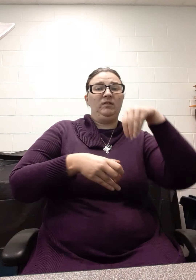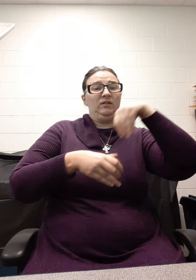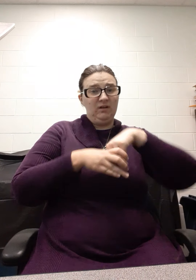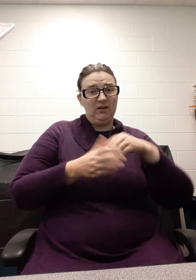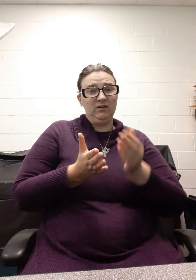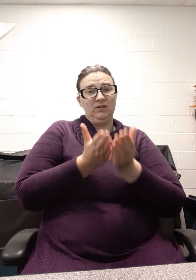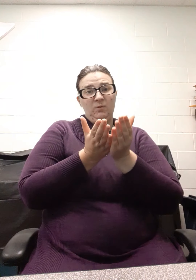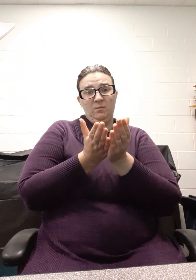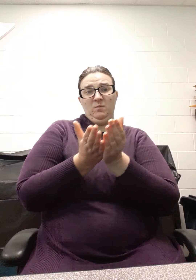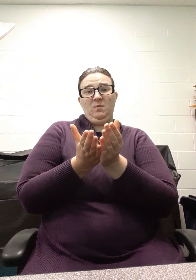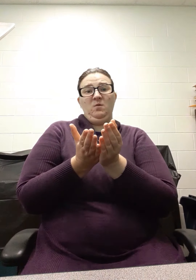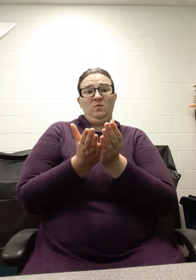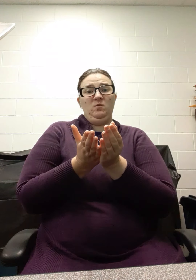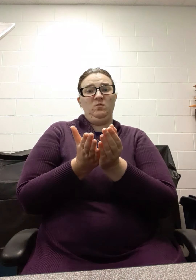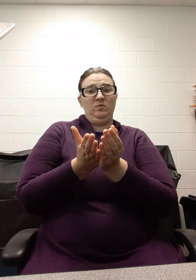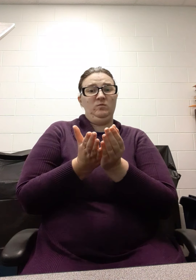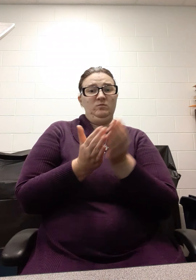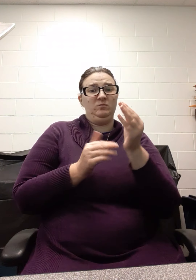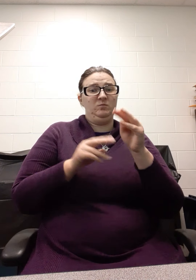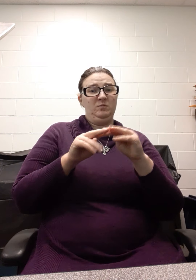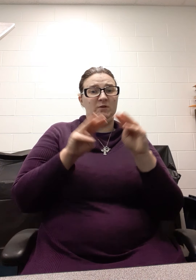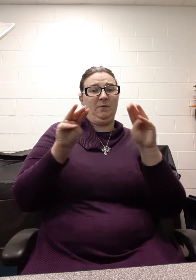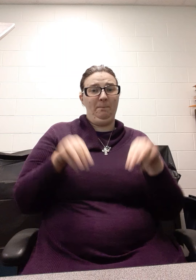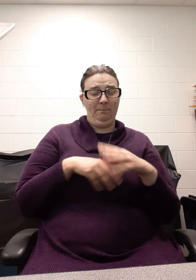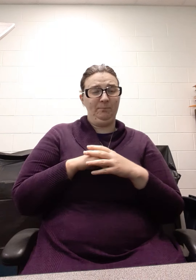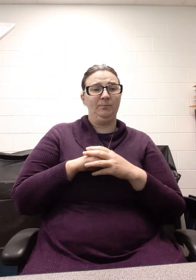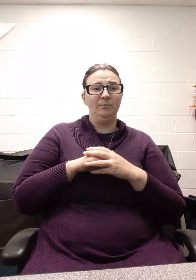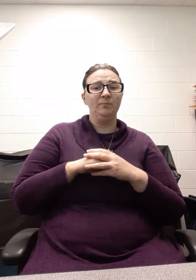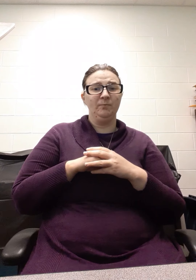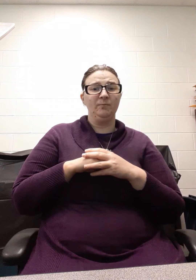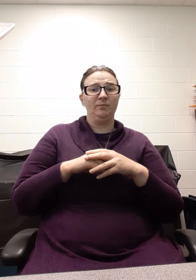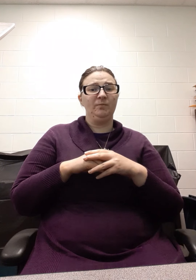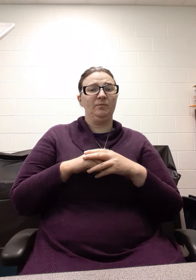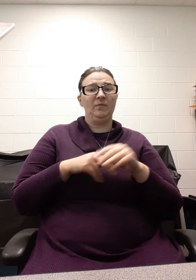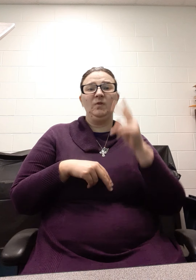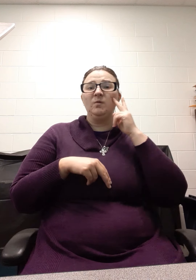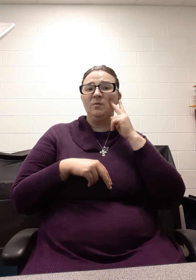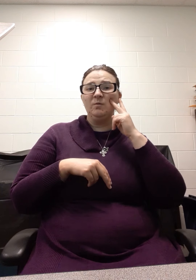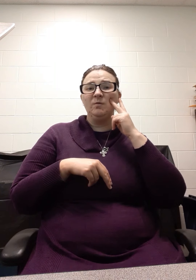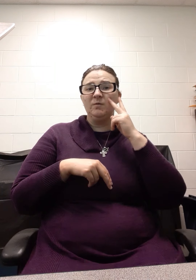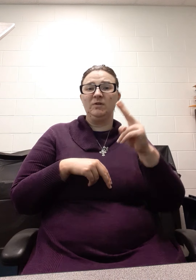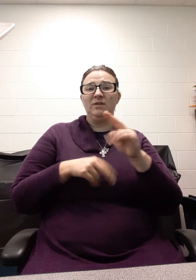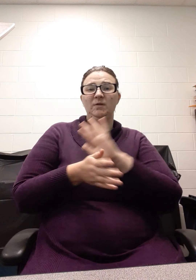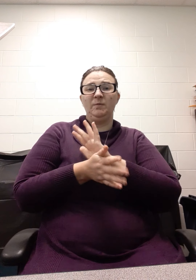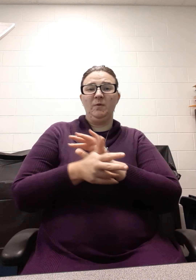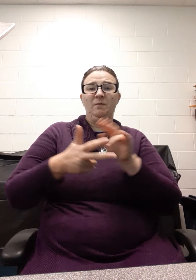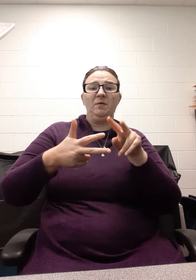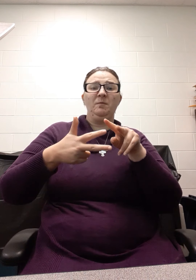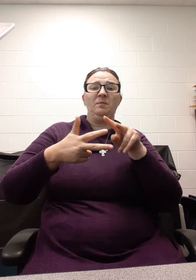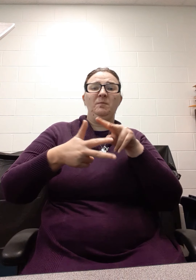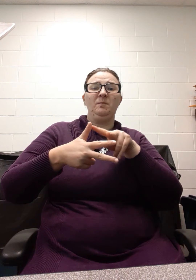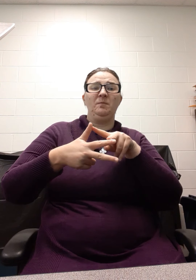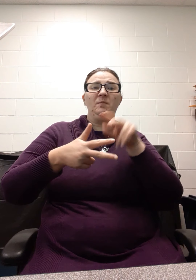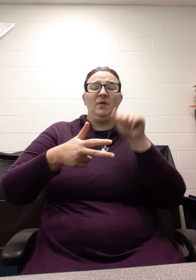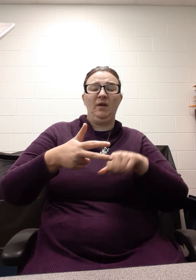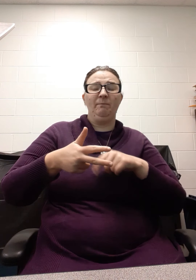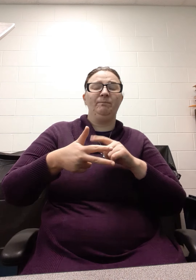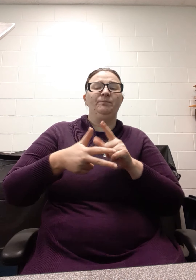a powerful presentation on deck two and deck three in our theaters. And then continuing around on deck three, again, the